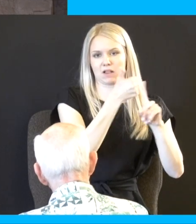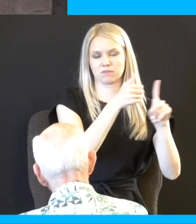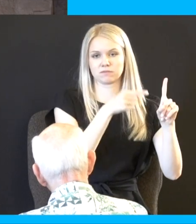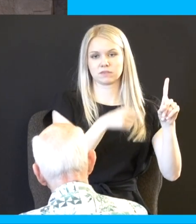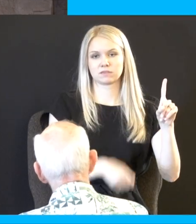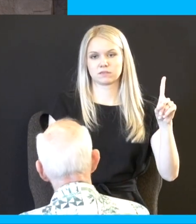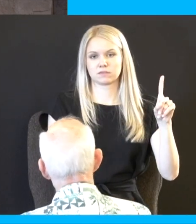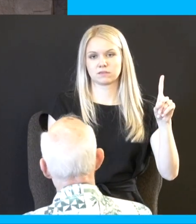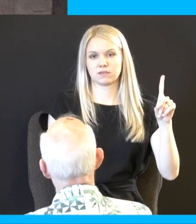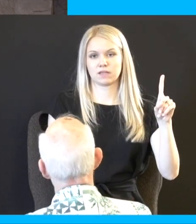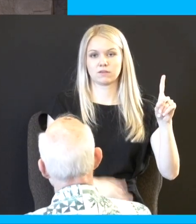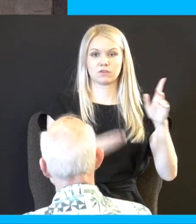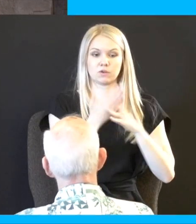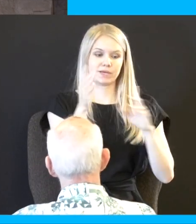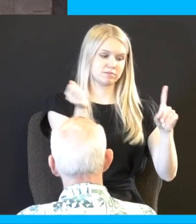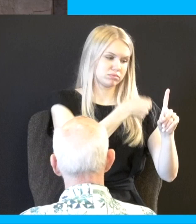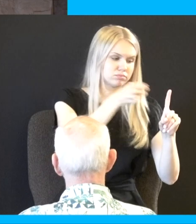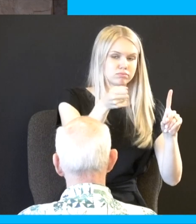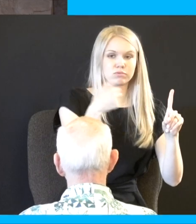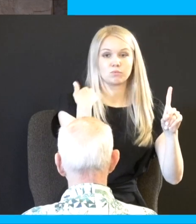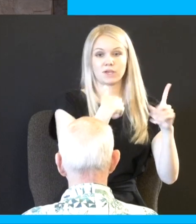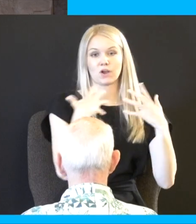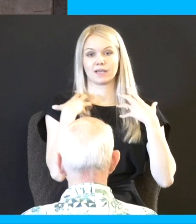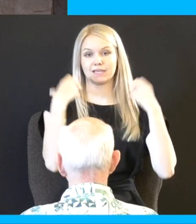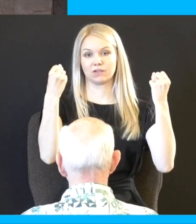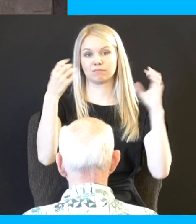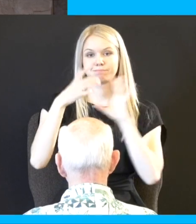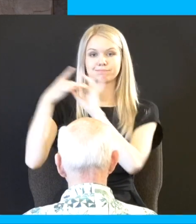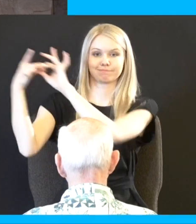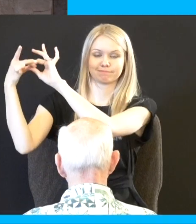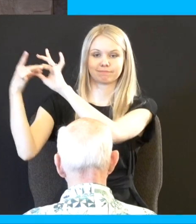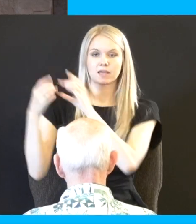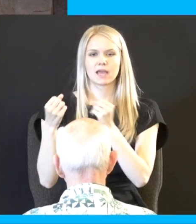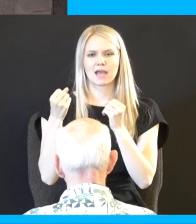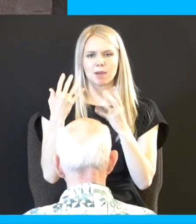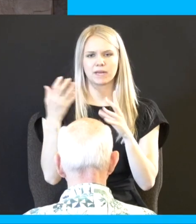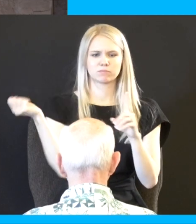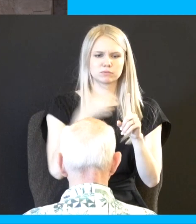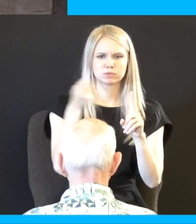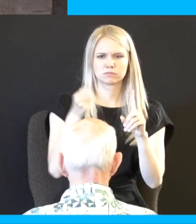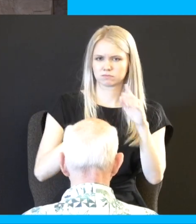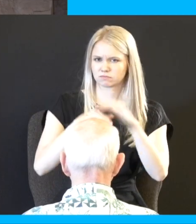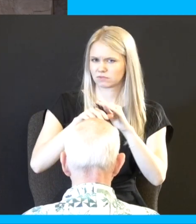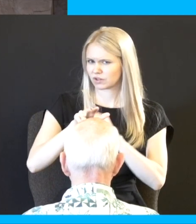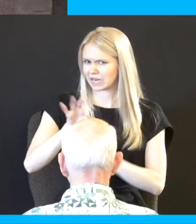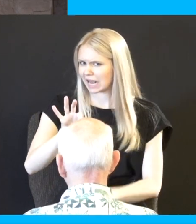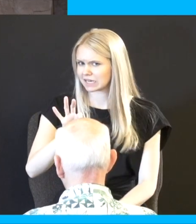healed how many stripes should a Jew receive how many say thirty nine but